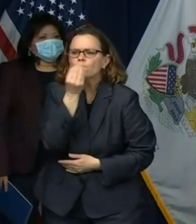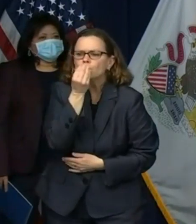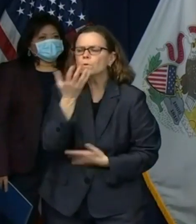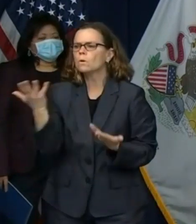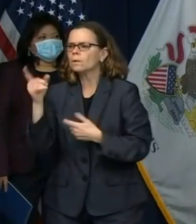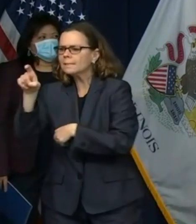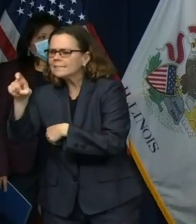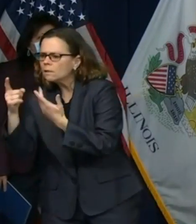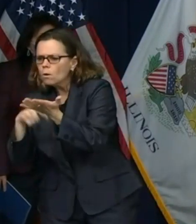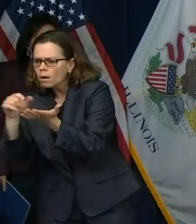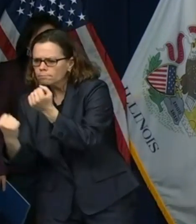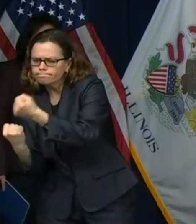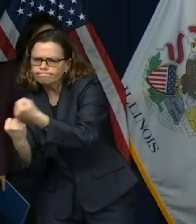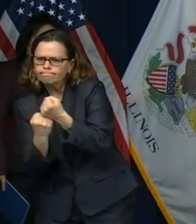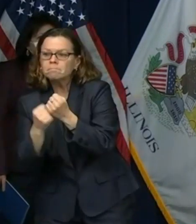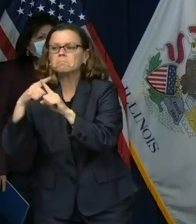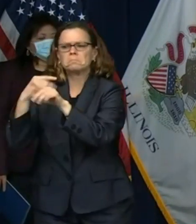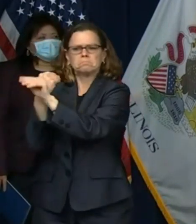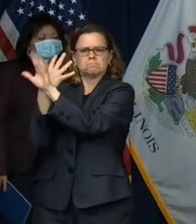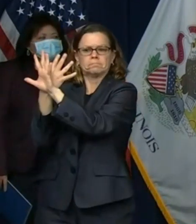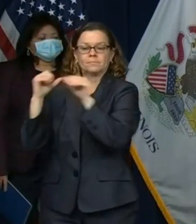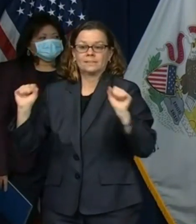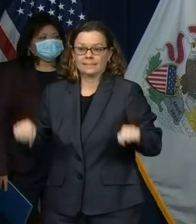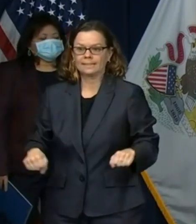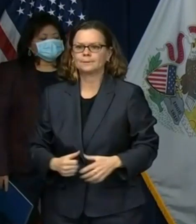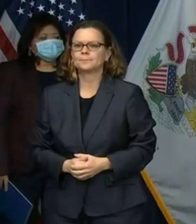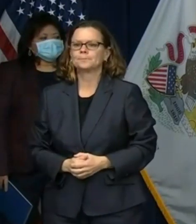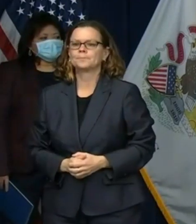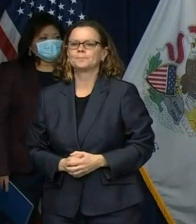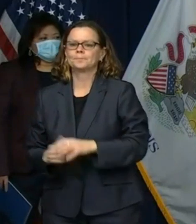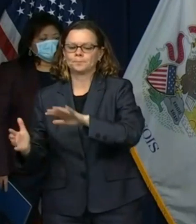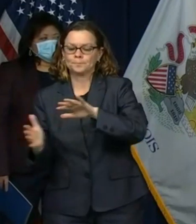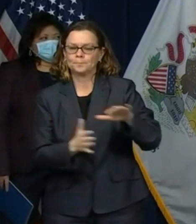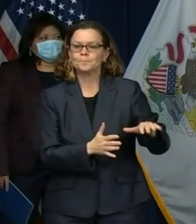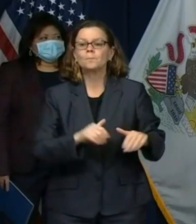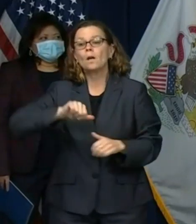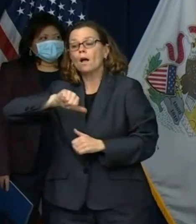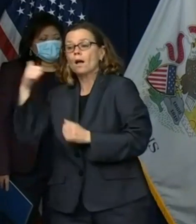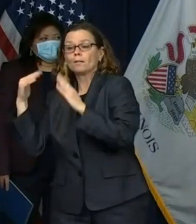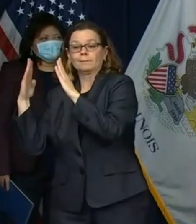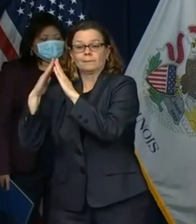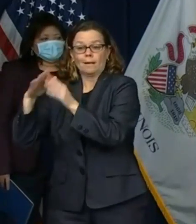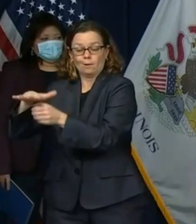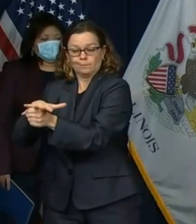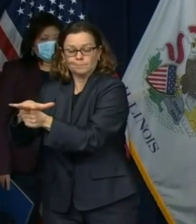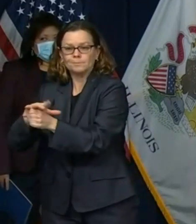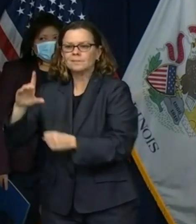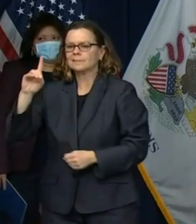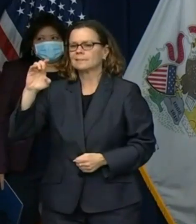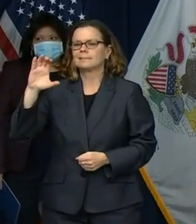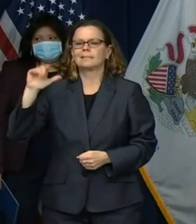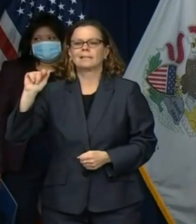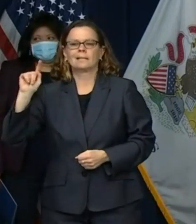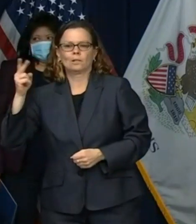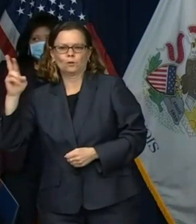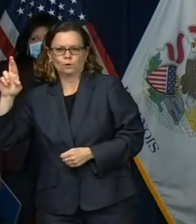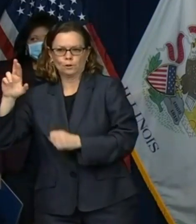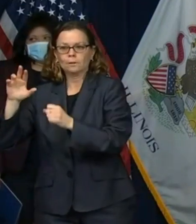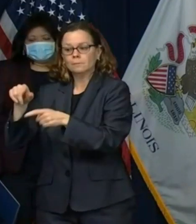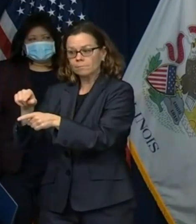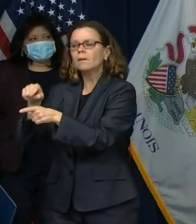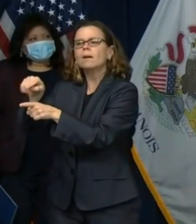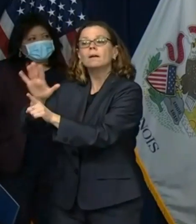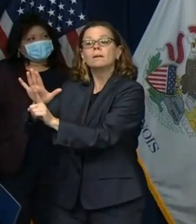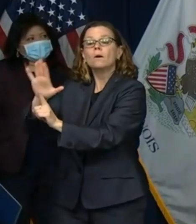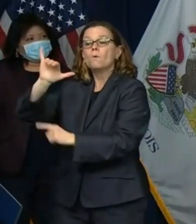ymca saw a need and immediately stepped in to offer emergency child care services services for essential workers